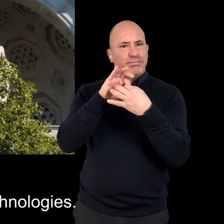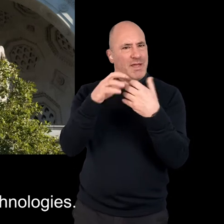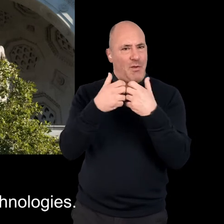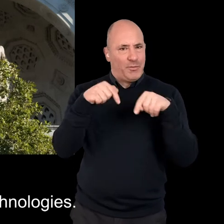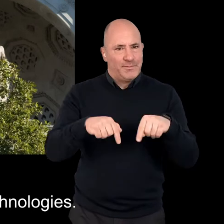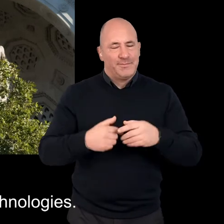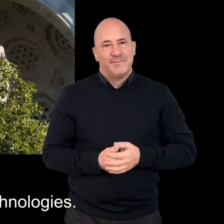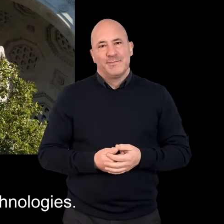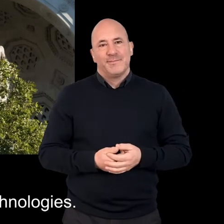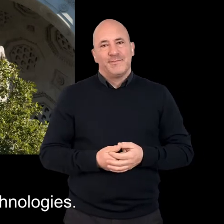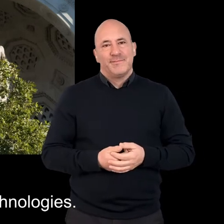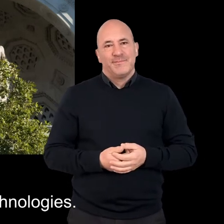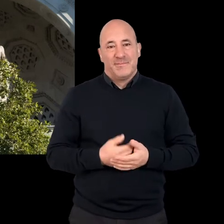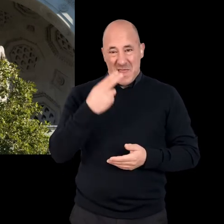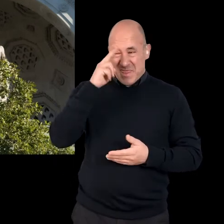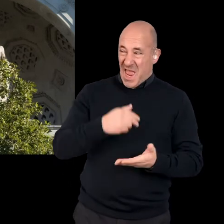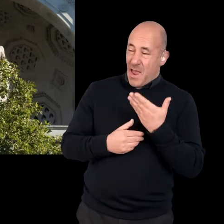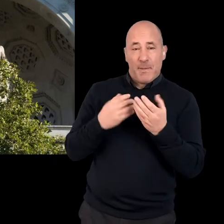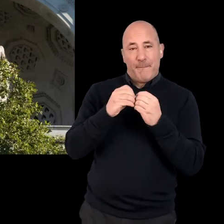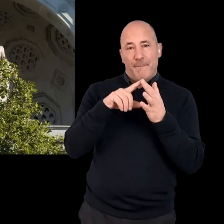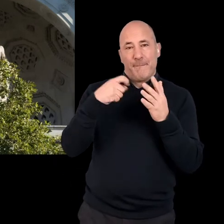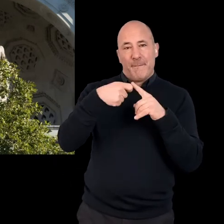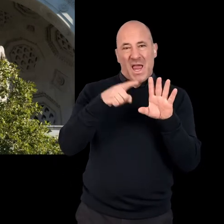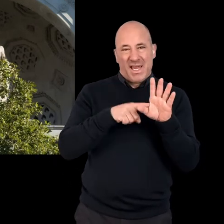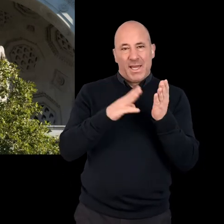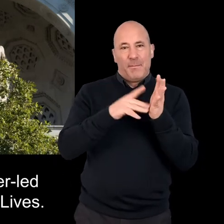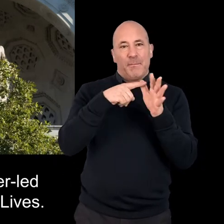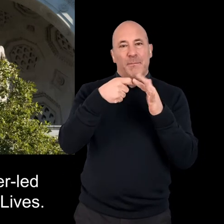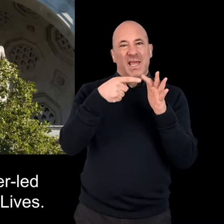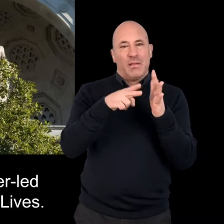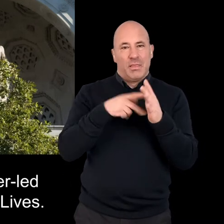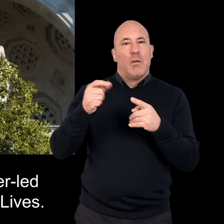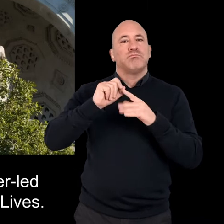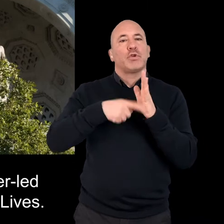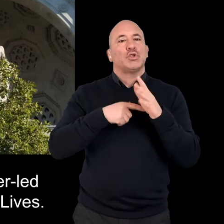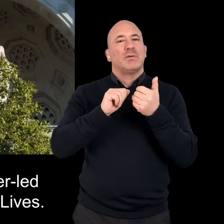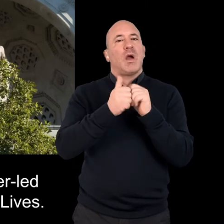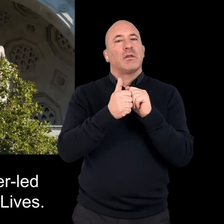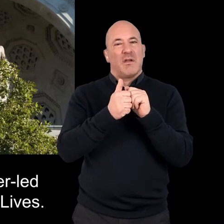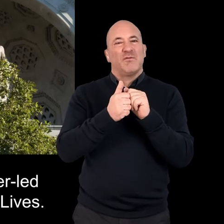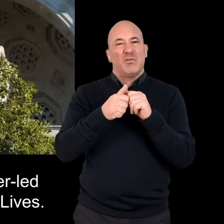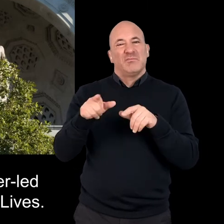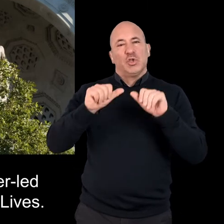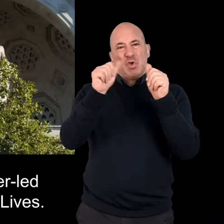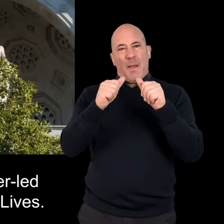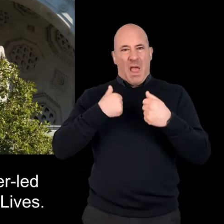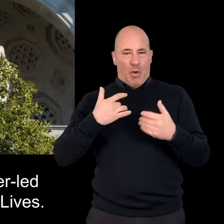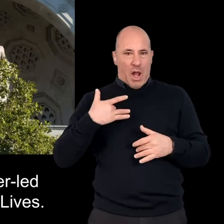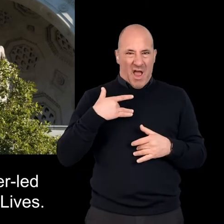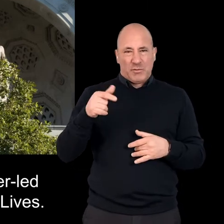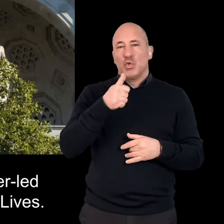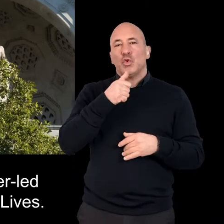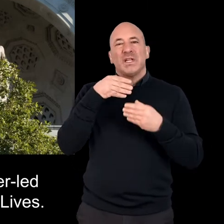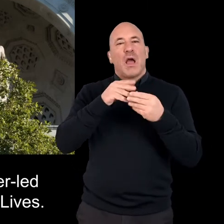communication technologies. My name is Becky Meakin, I'm the project partner from a user-led organisation called